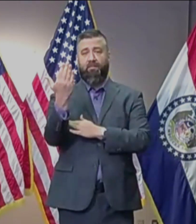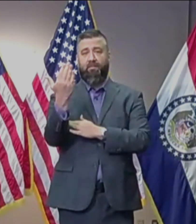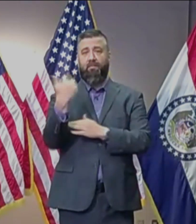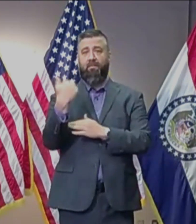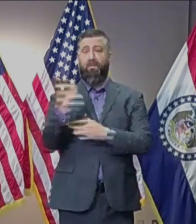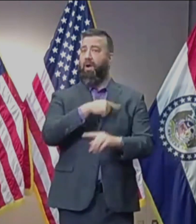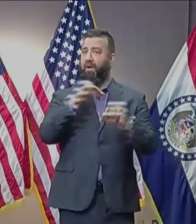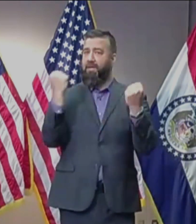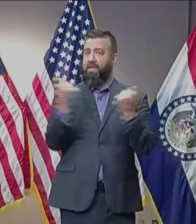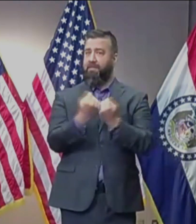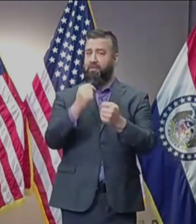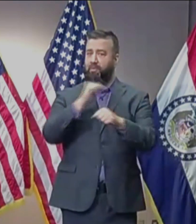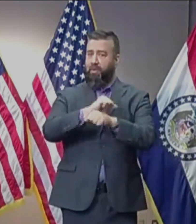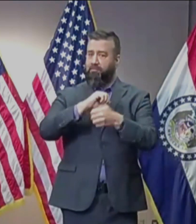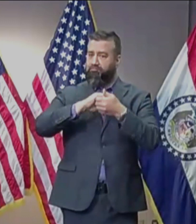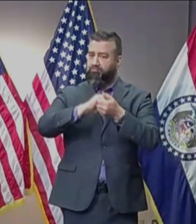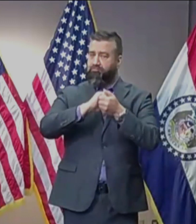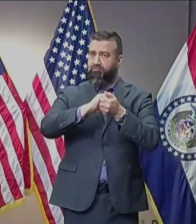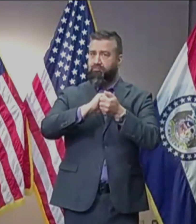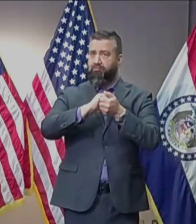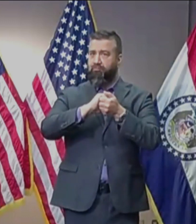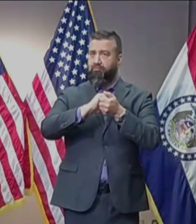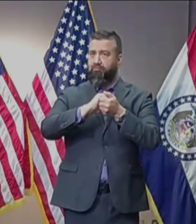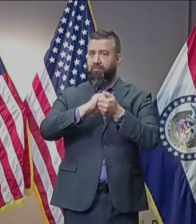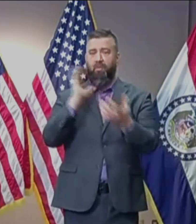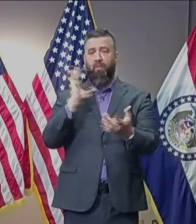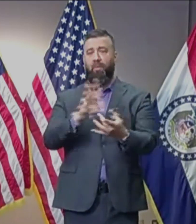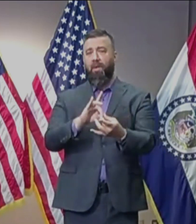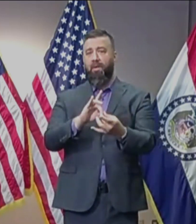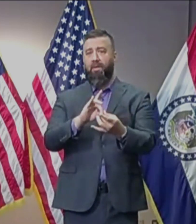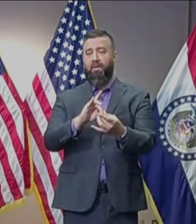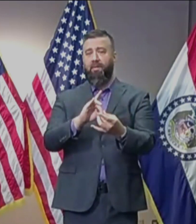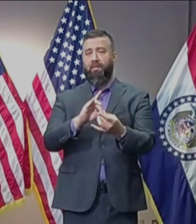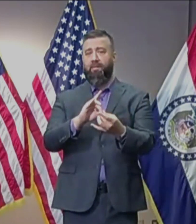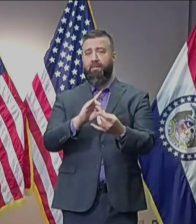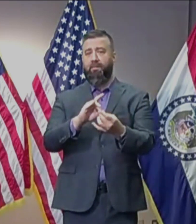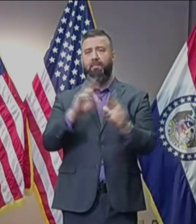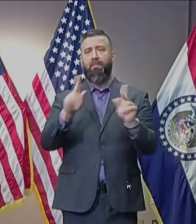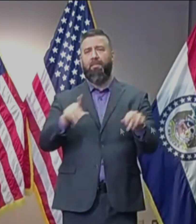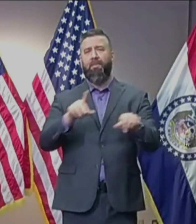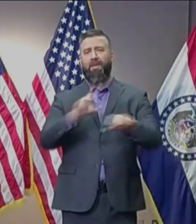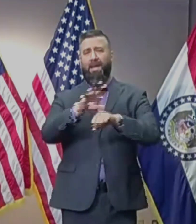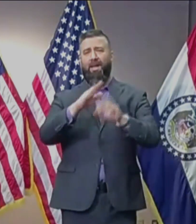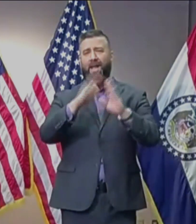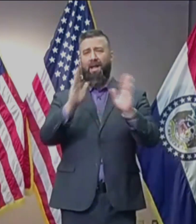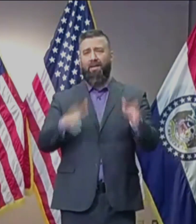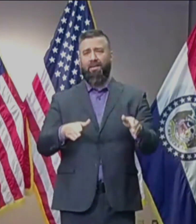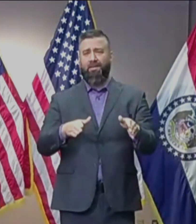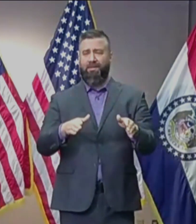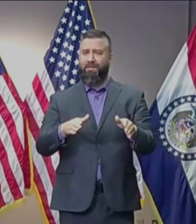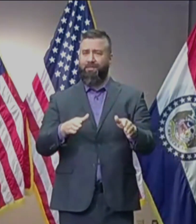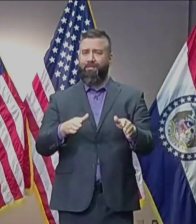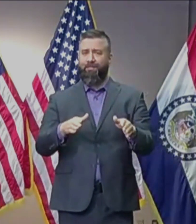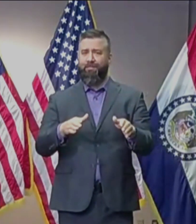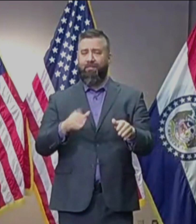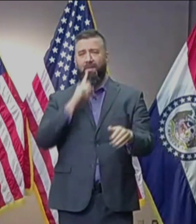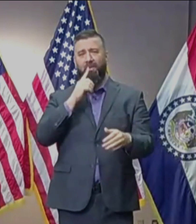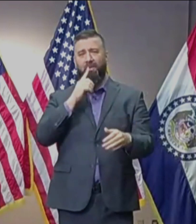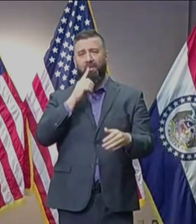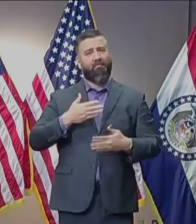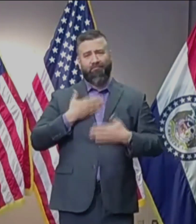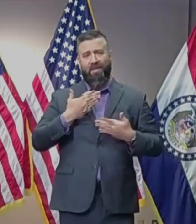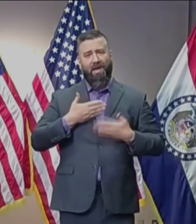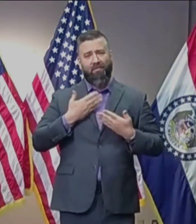been working closely together regarding the looming evictions crisis in St. Louis. And I'm grateful for the